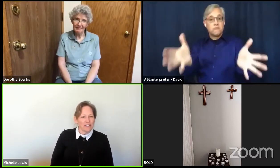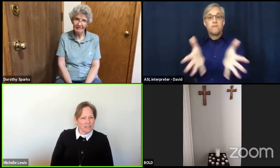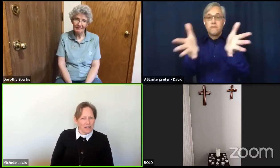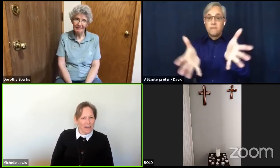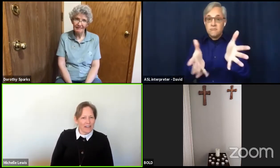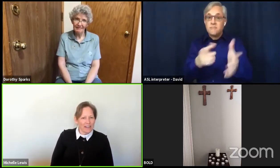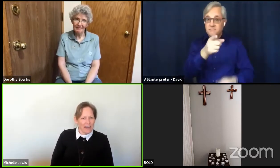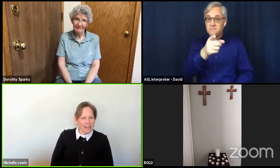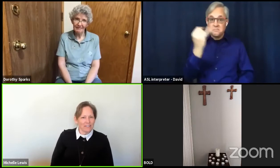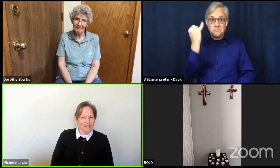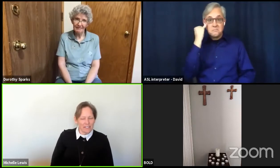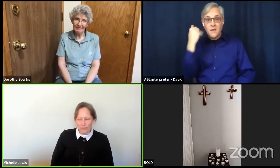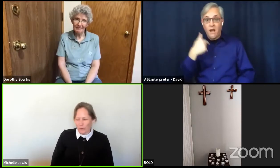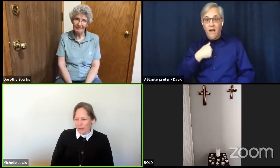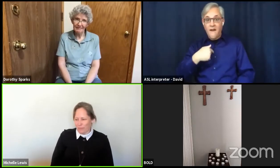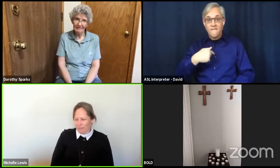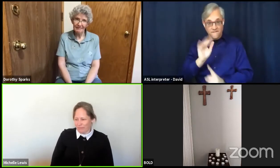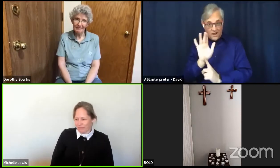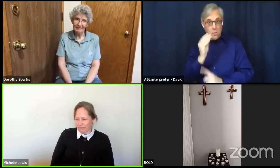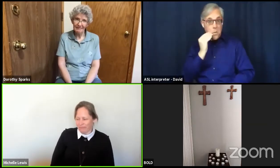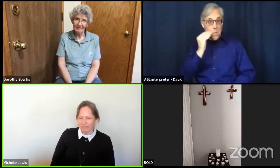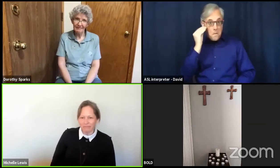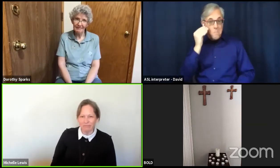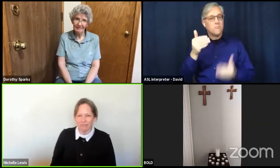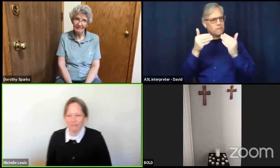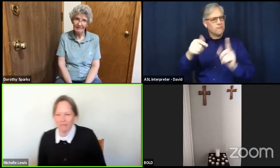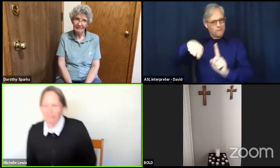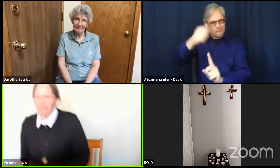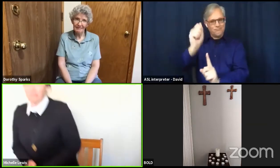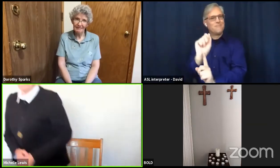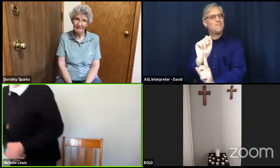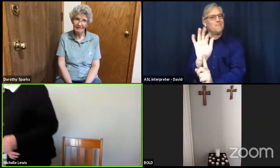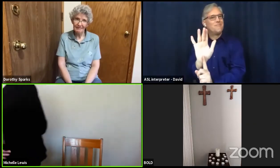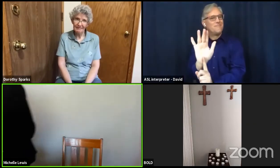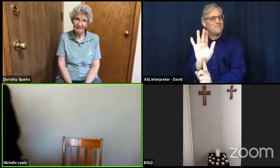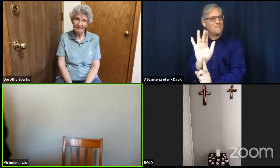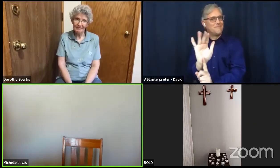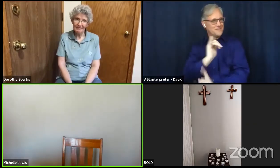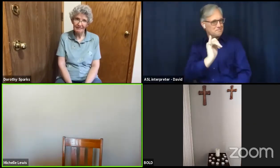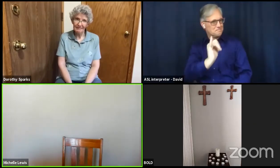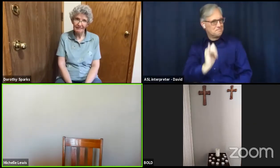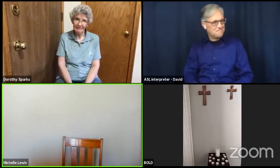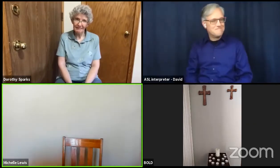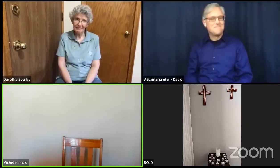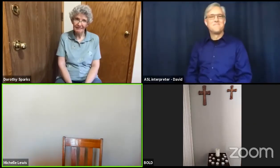light a candle as well. Good morning.